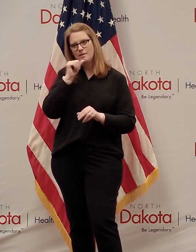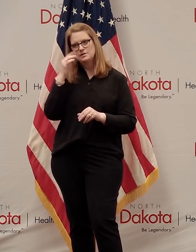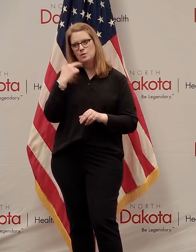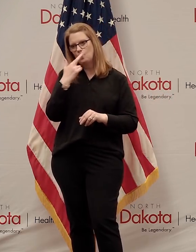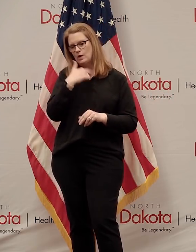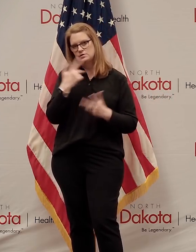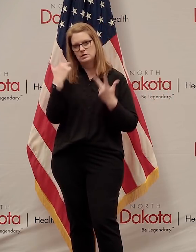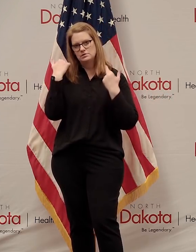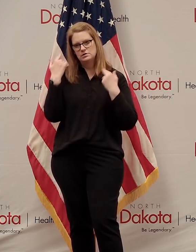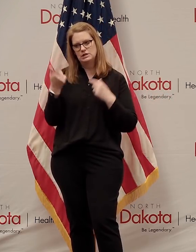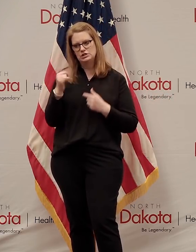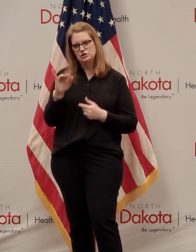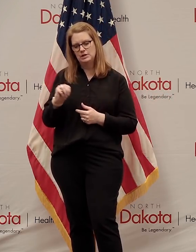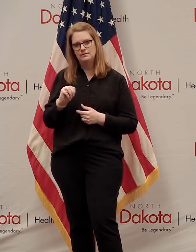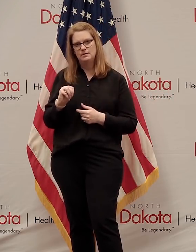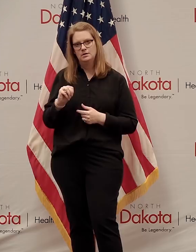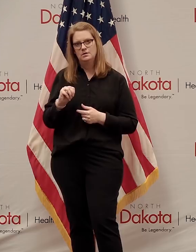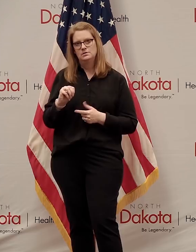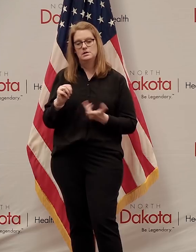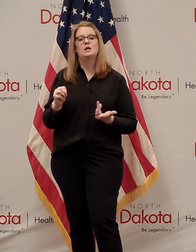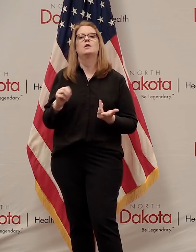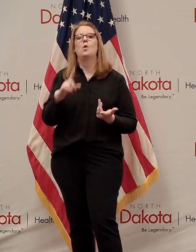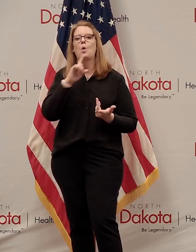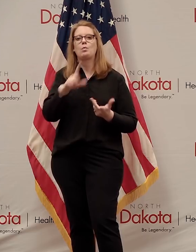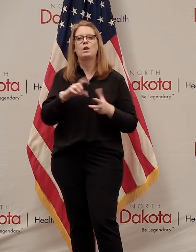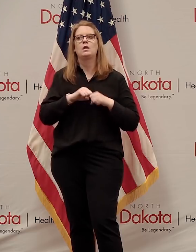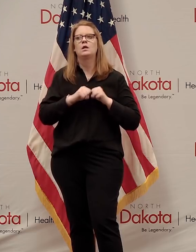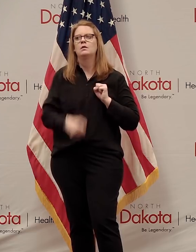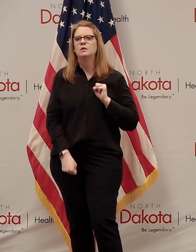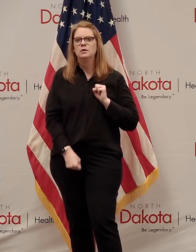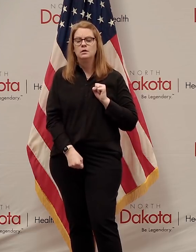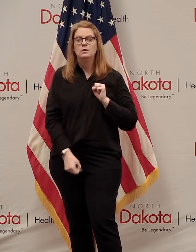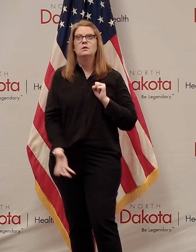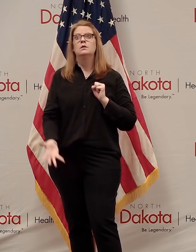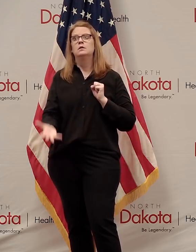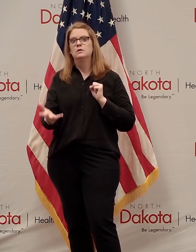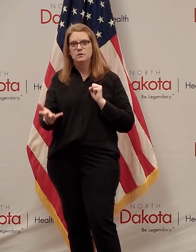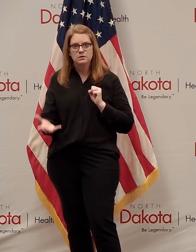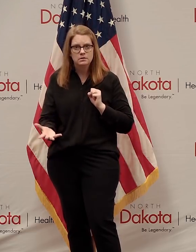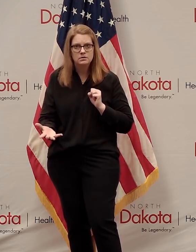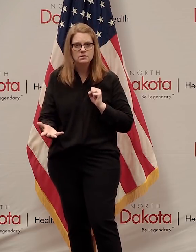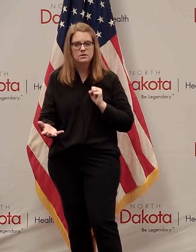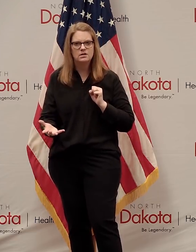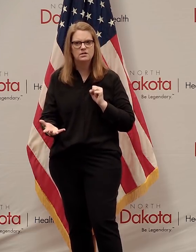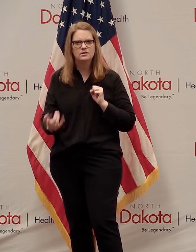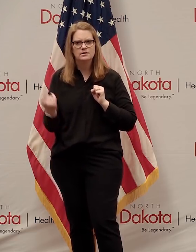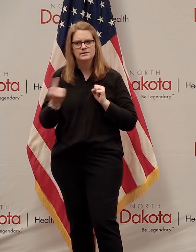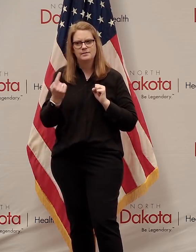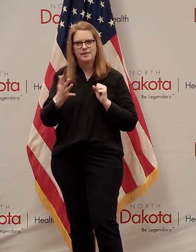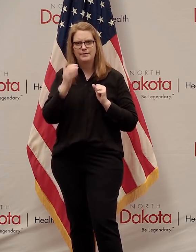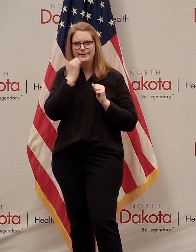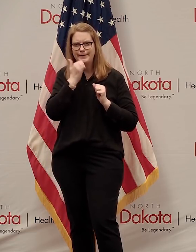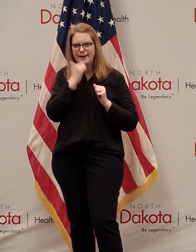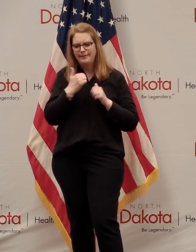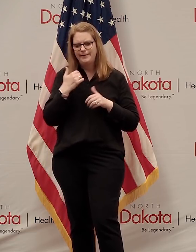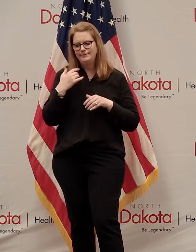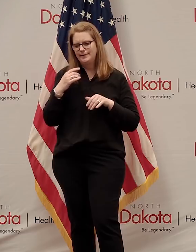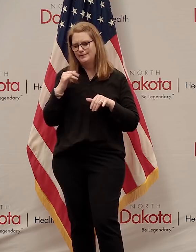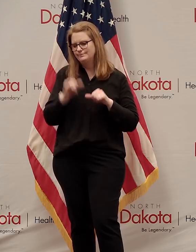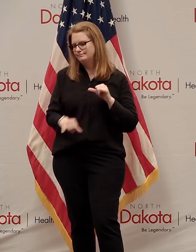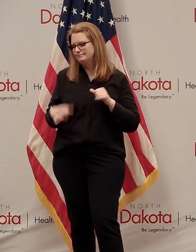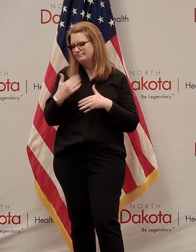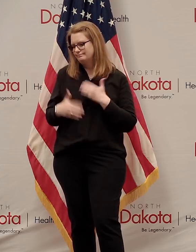restaurants, and barbershops and gyms was, that was, that was the thing that really tore up people's lifestyle, because that was something that was part of their daily routine or part of their,